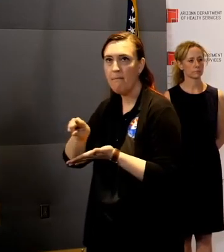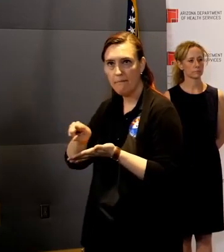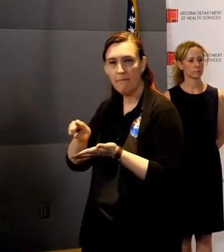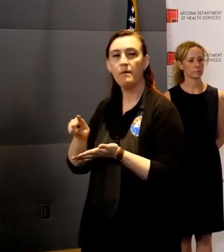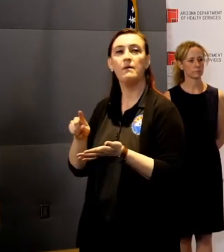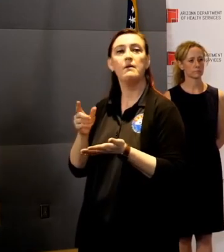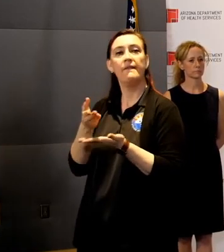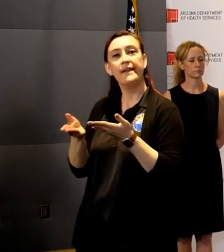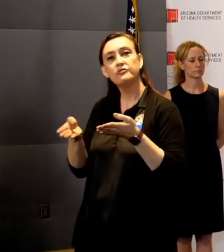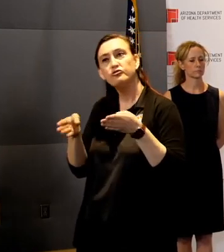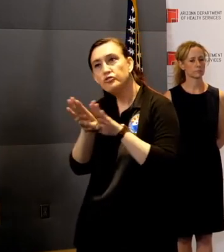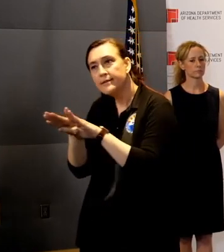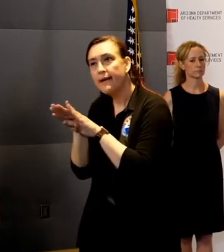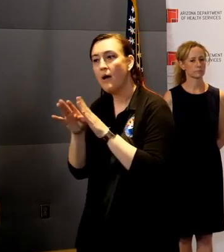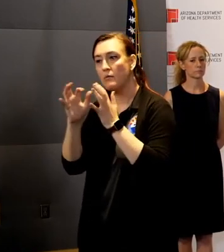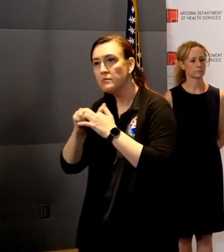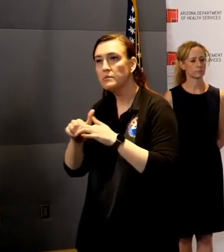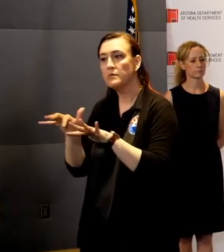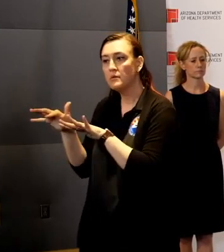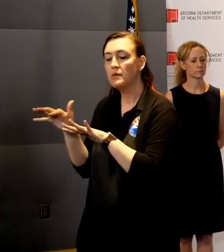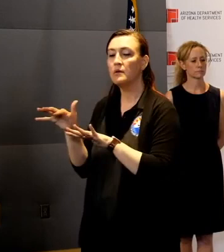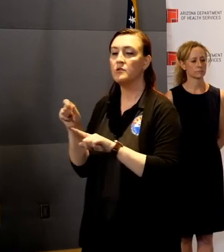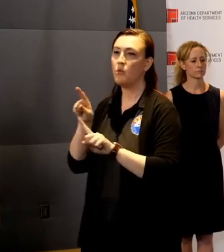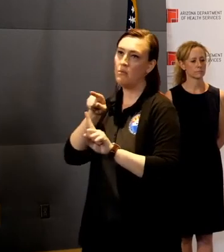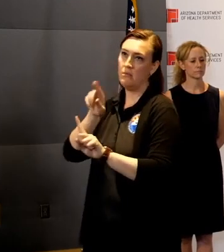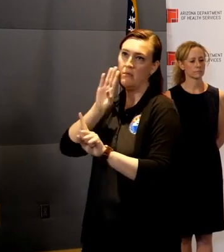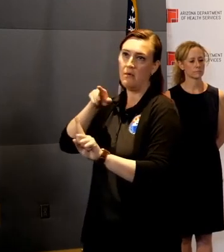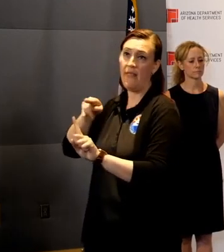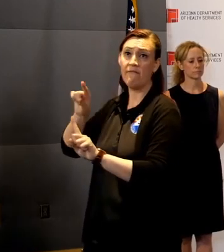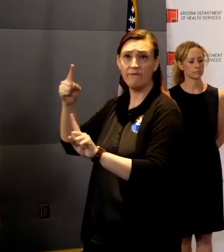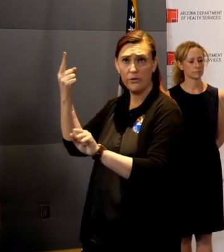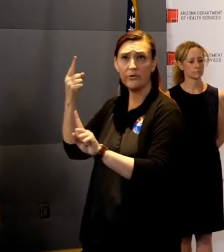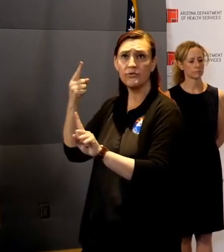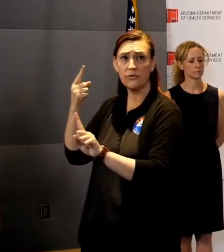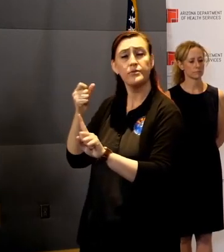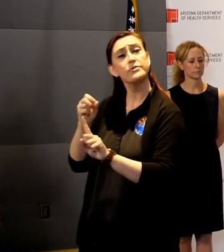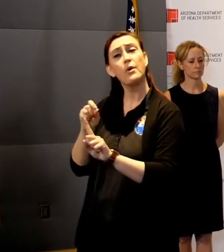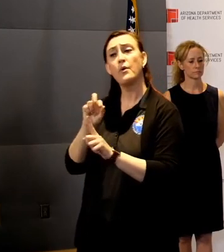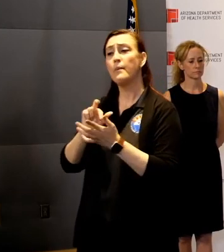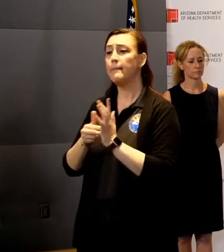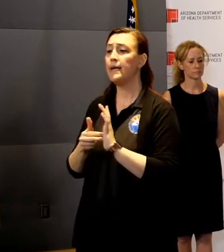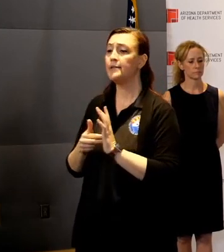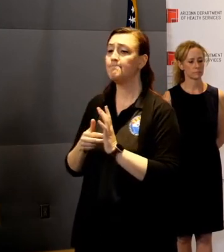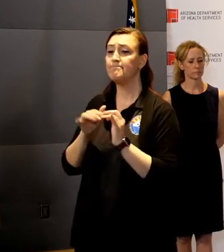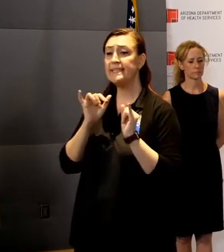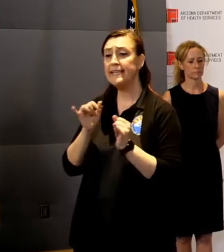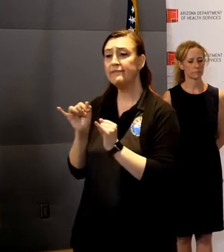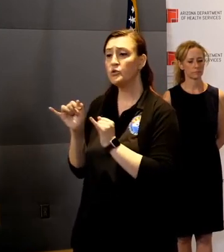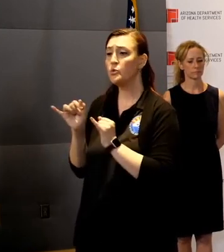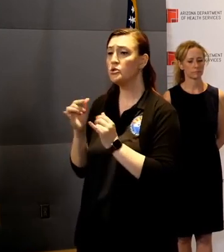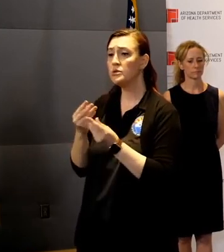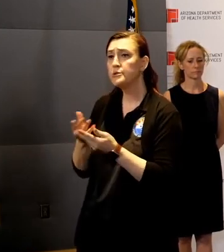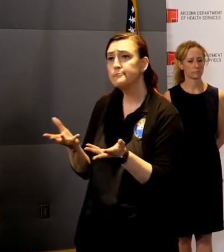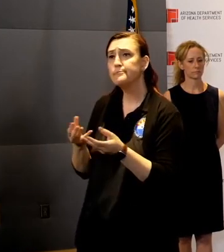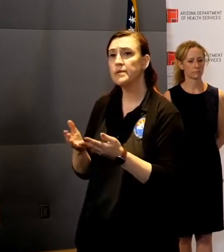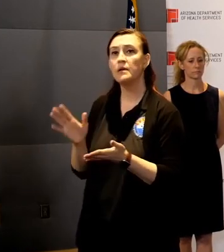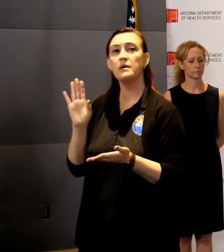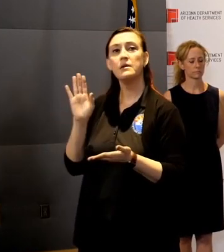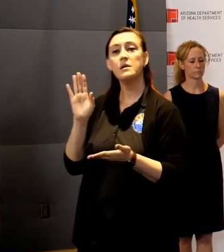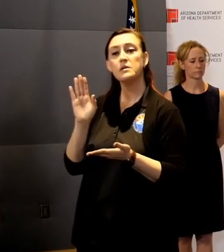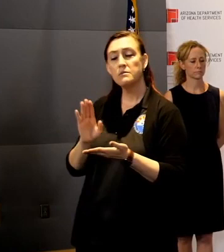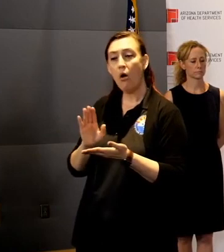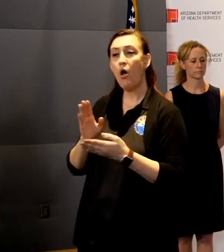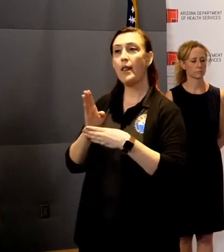shutdowns that have happened around this virus. So the focus is going to be on individuals. It's going to be on small